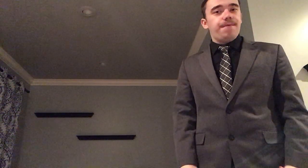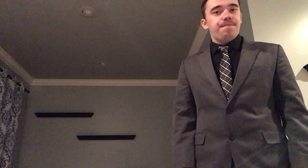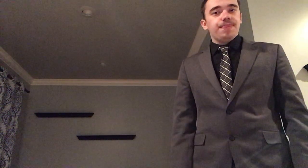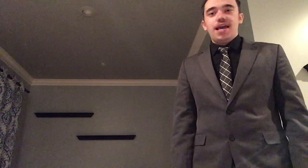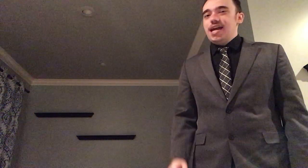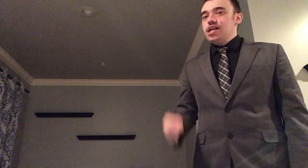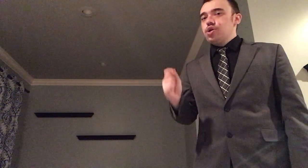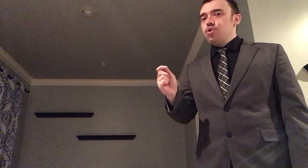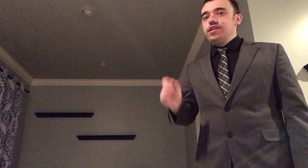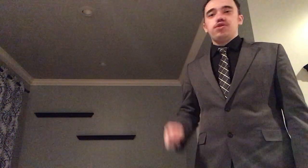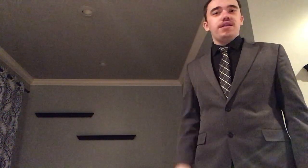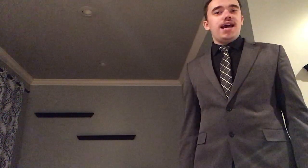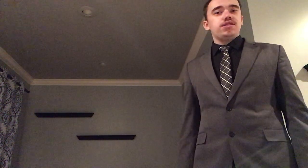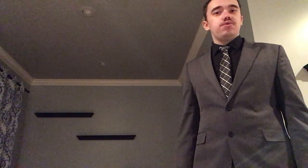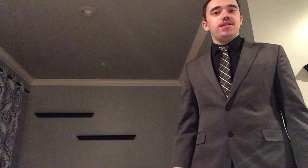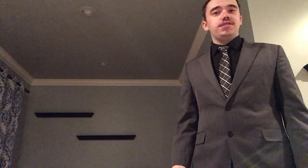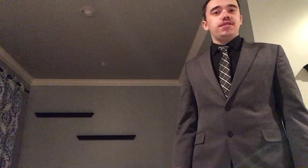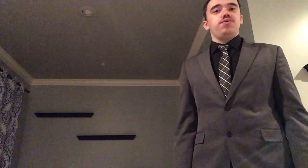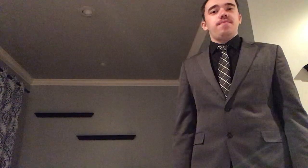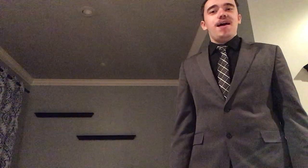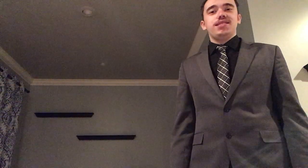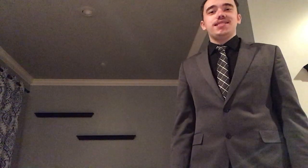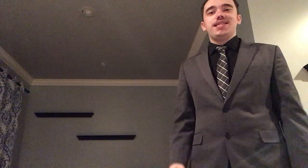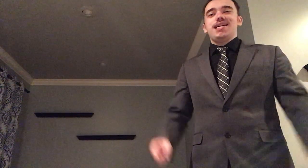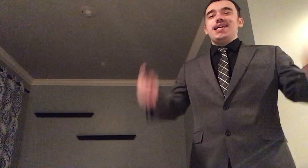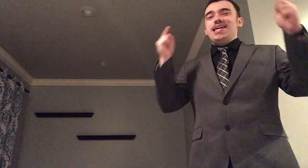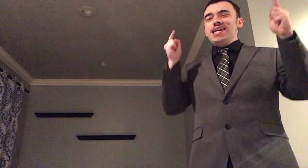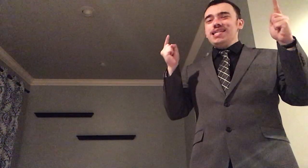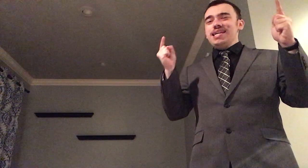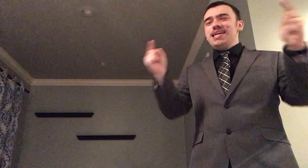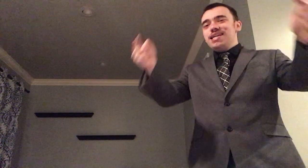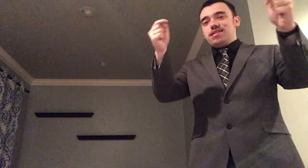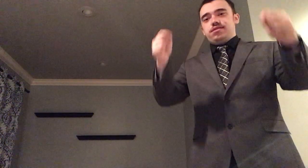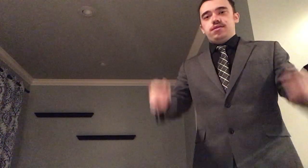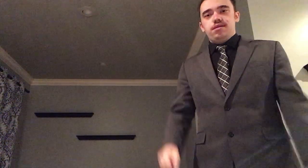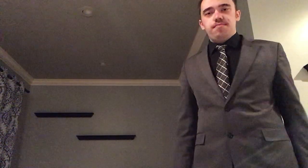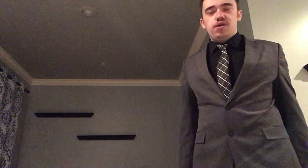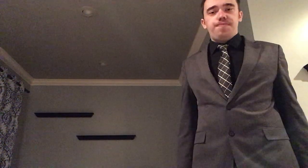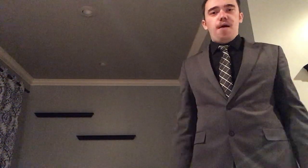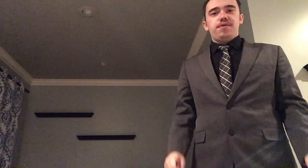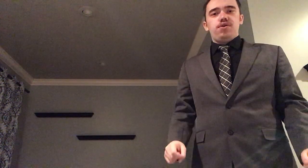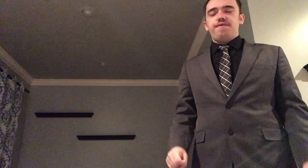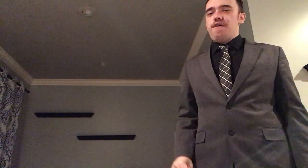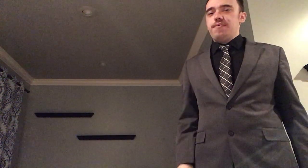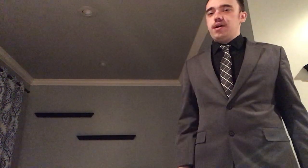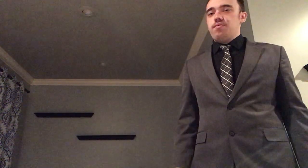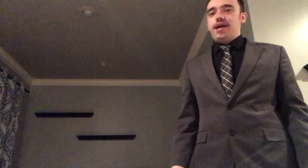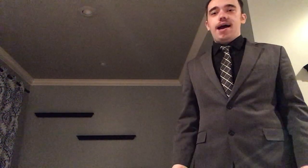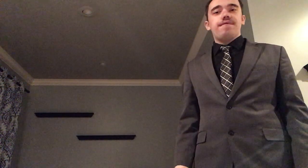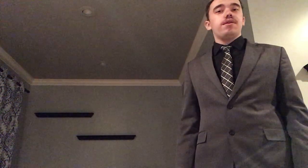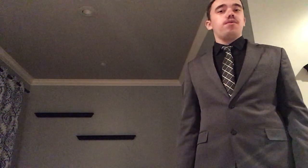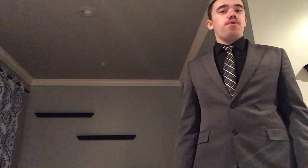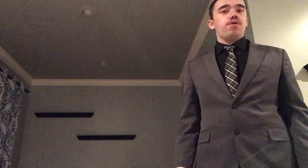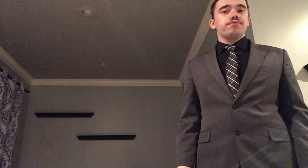and according to the national institute of medicine it is the most popular phobia we have in the world